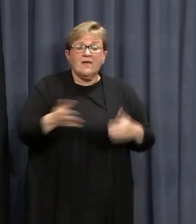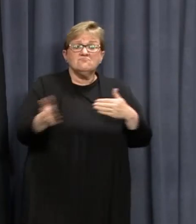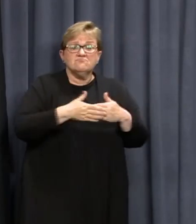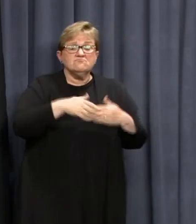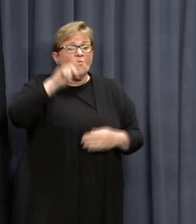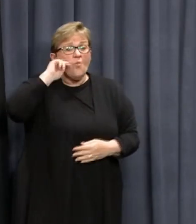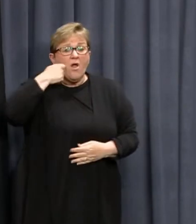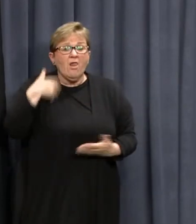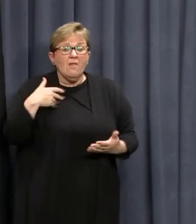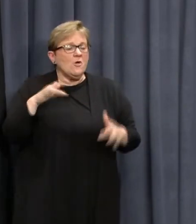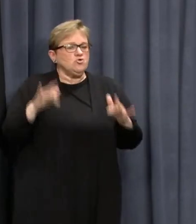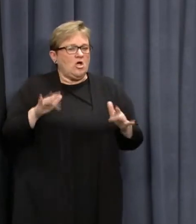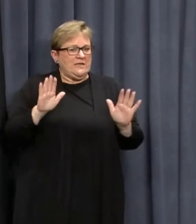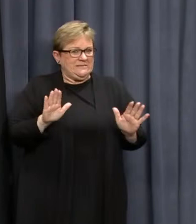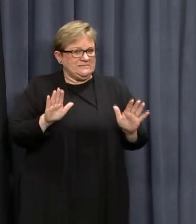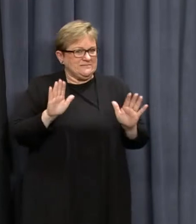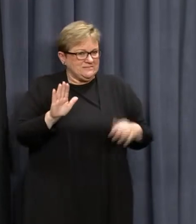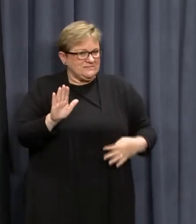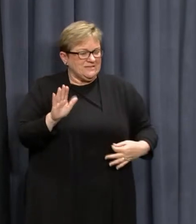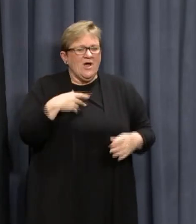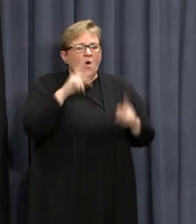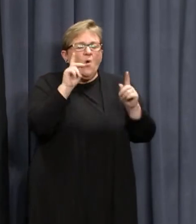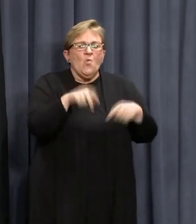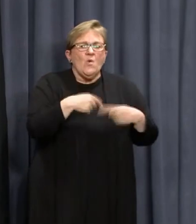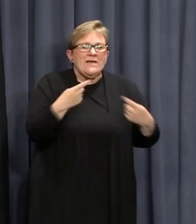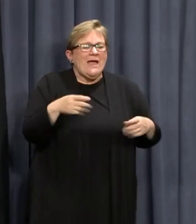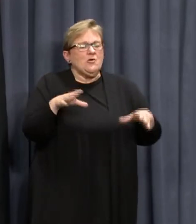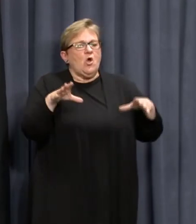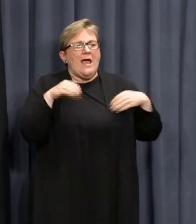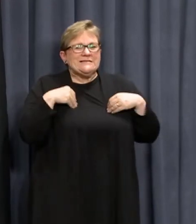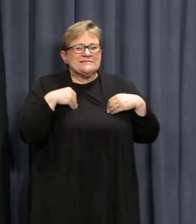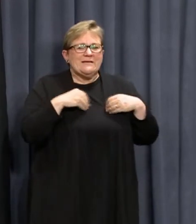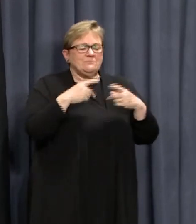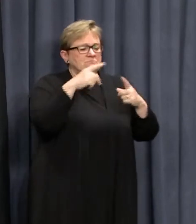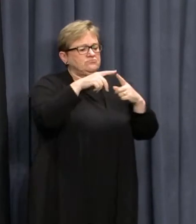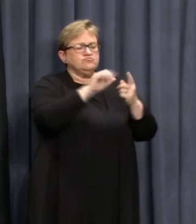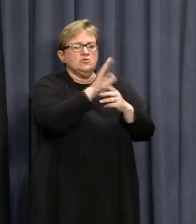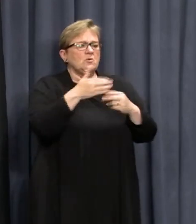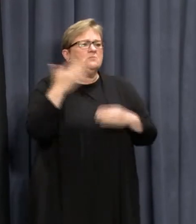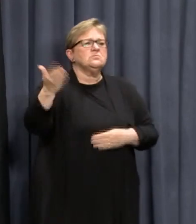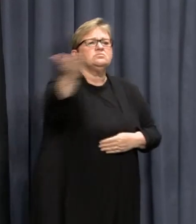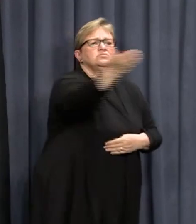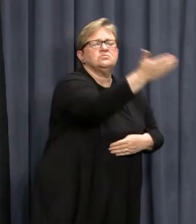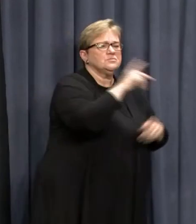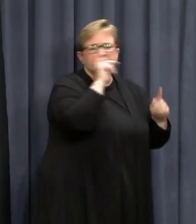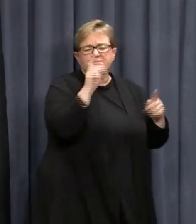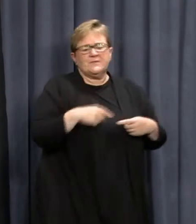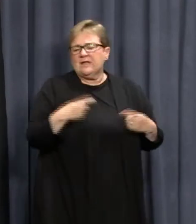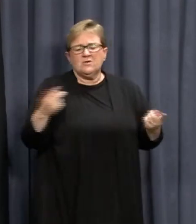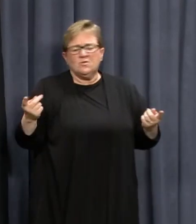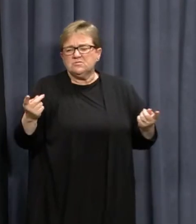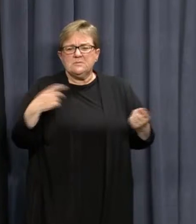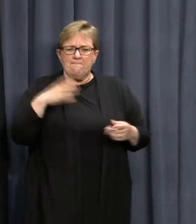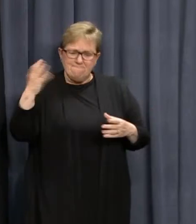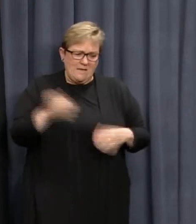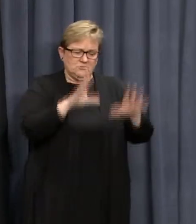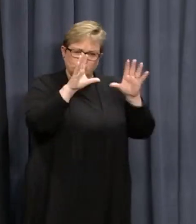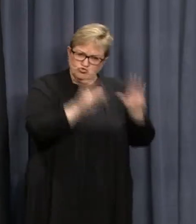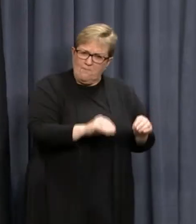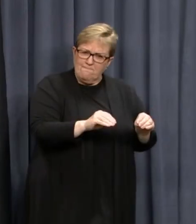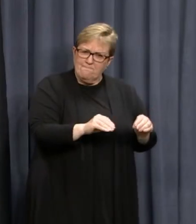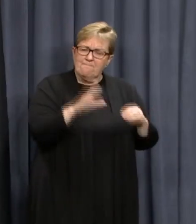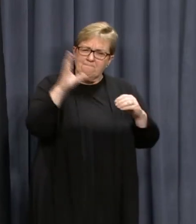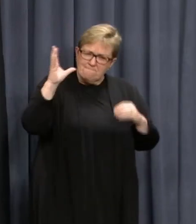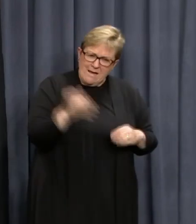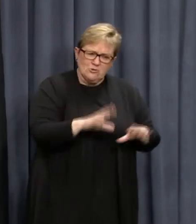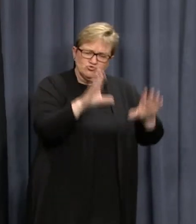As I have always said, we cannot accept community transmission of this virus. We must stamp it out. We